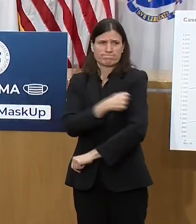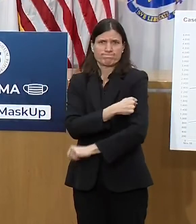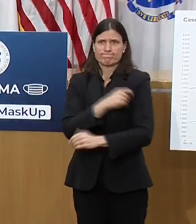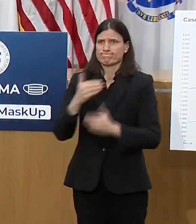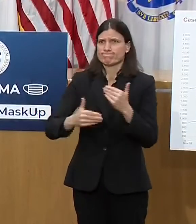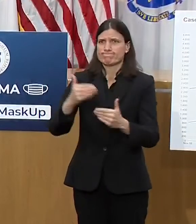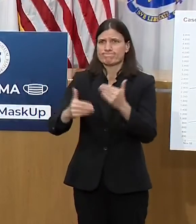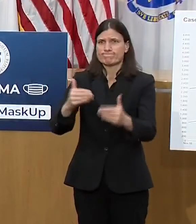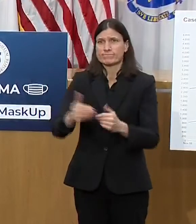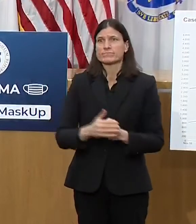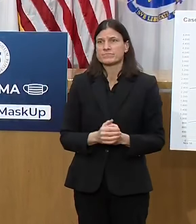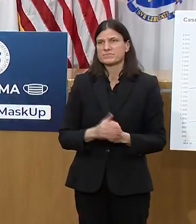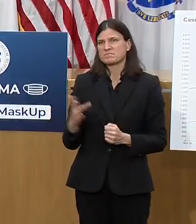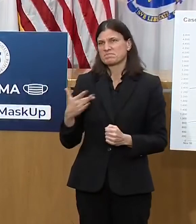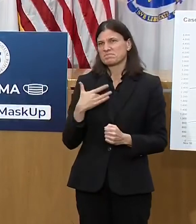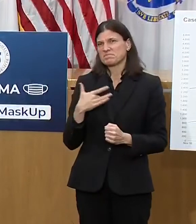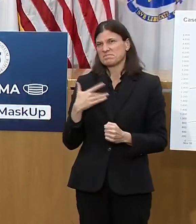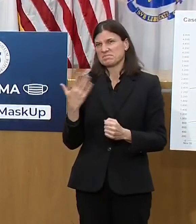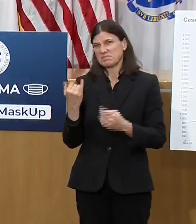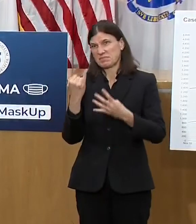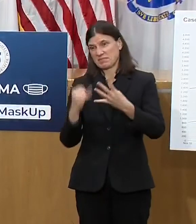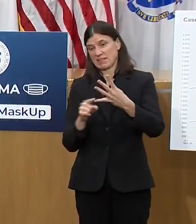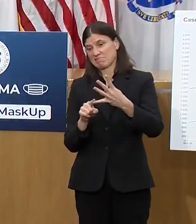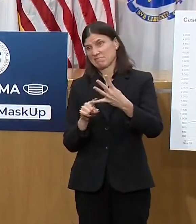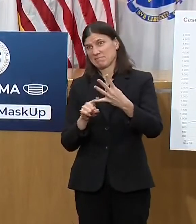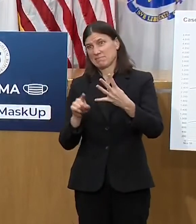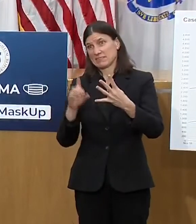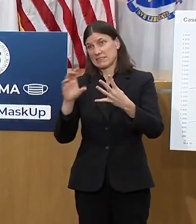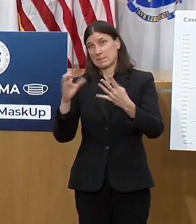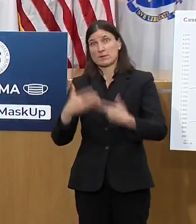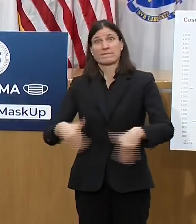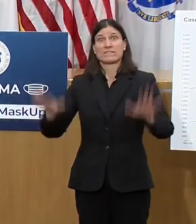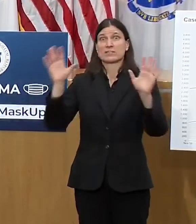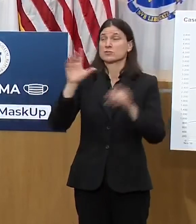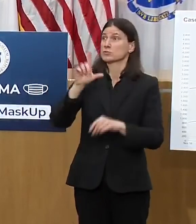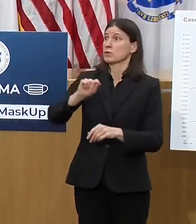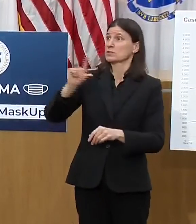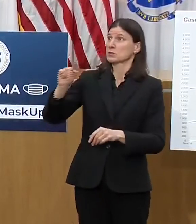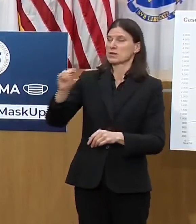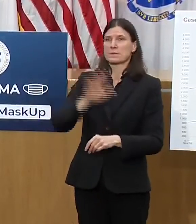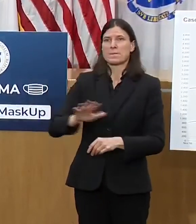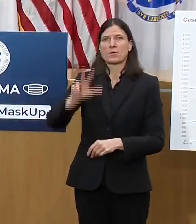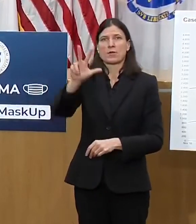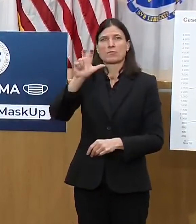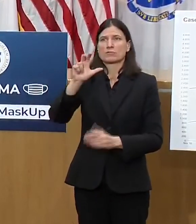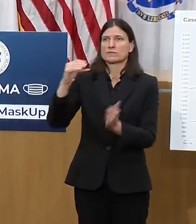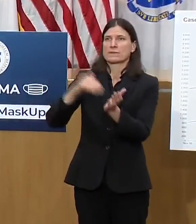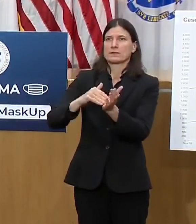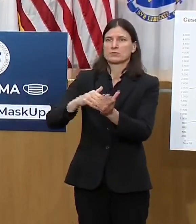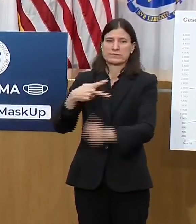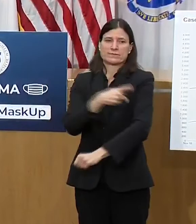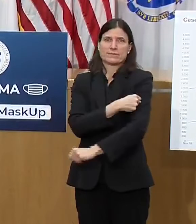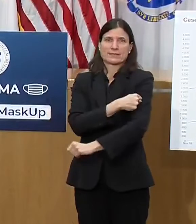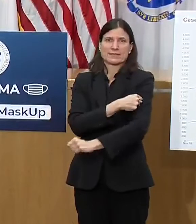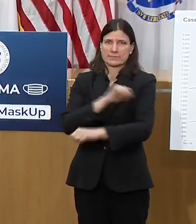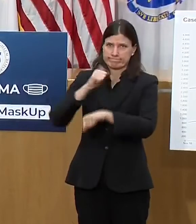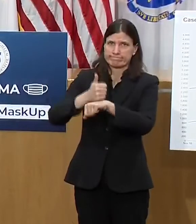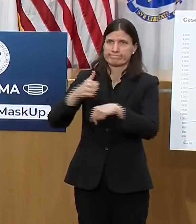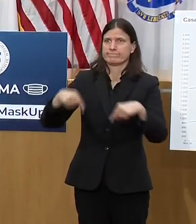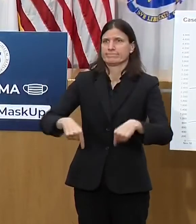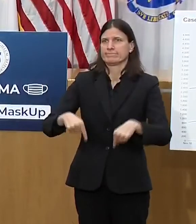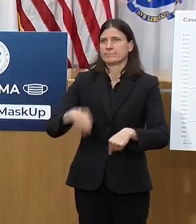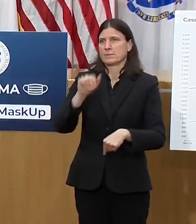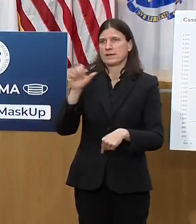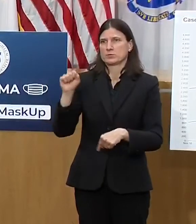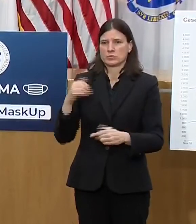Hospitals will report their vaccine data into the DPH, which will record the number of vaccines administered to residents. In